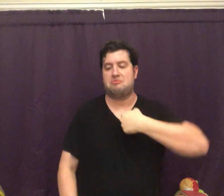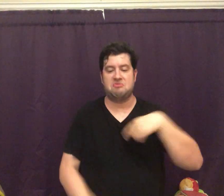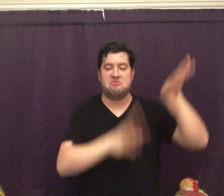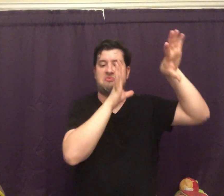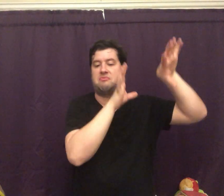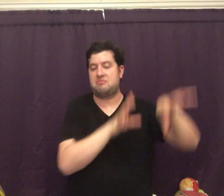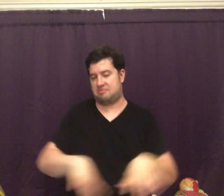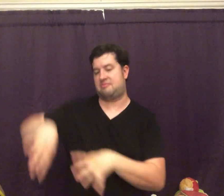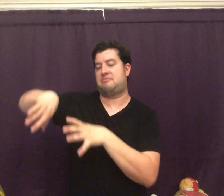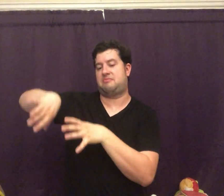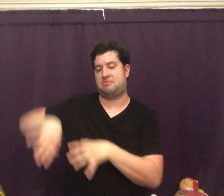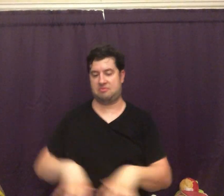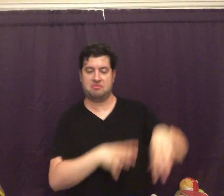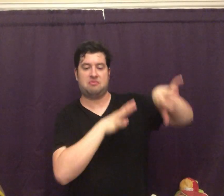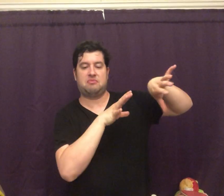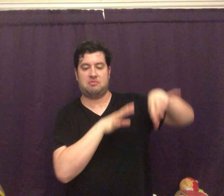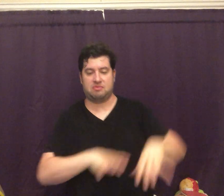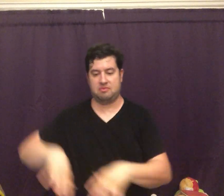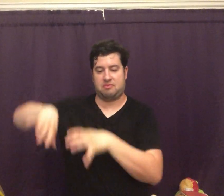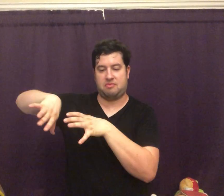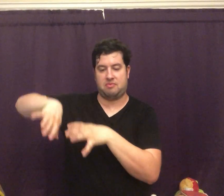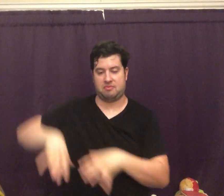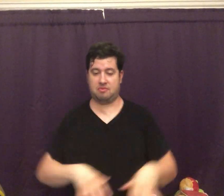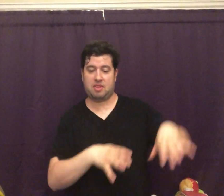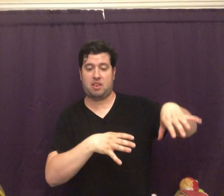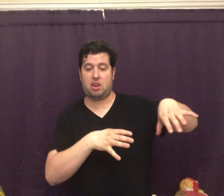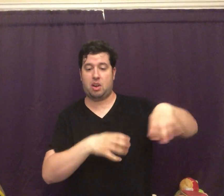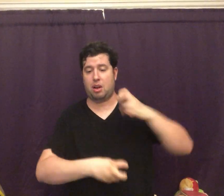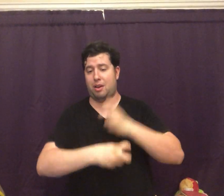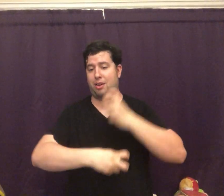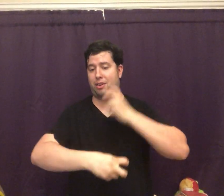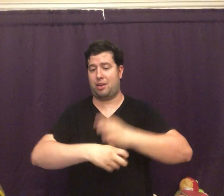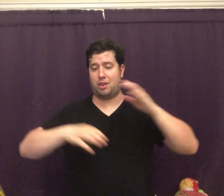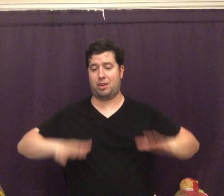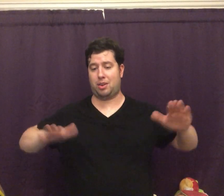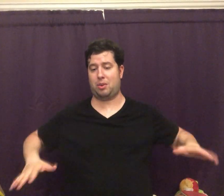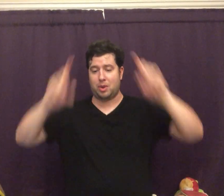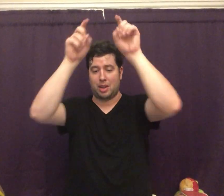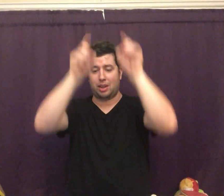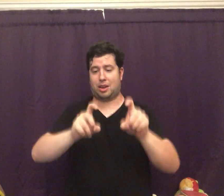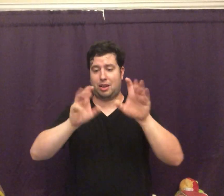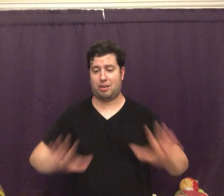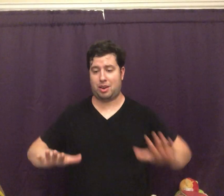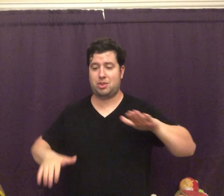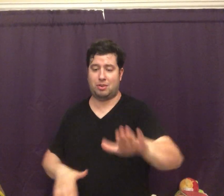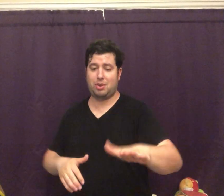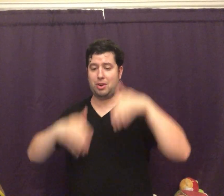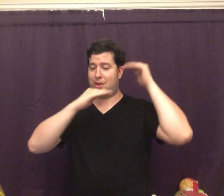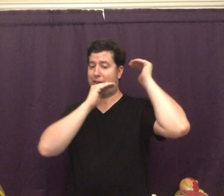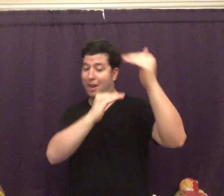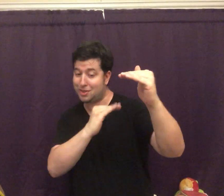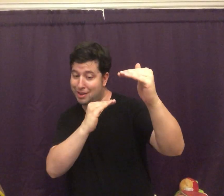I had to do. After all, difficult children will take advantage of your good nature.